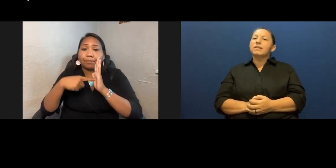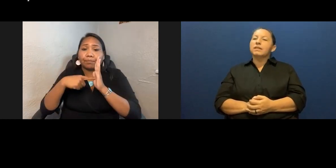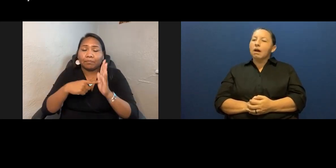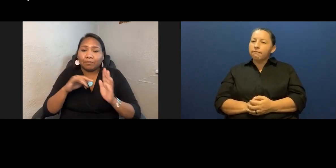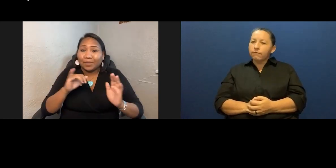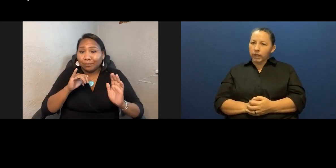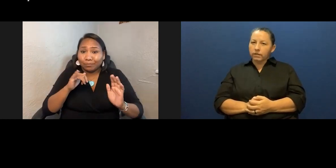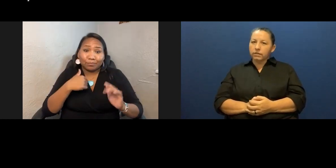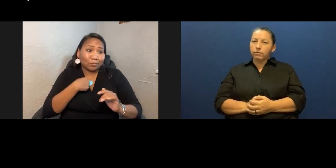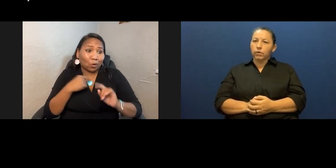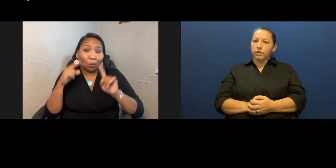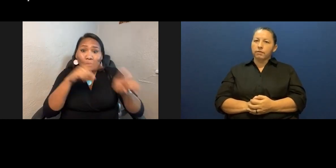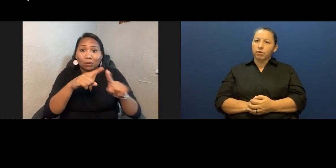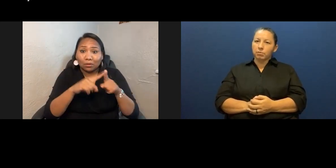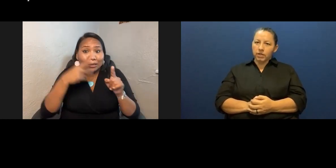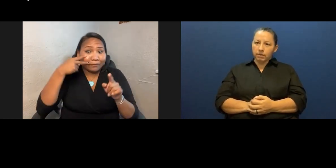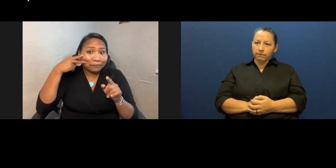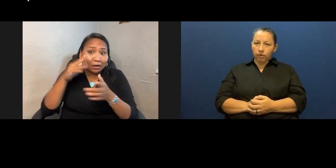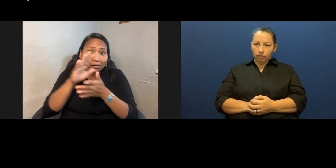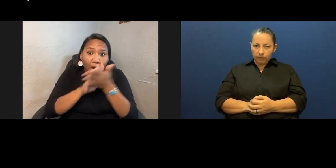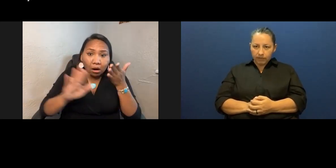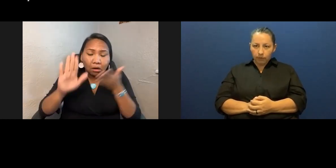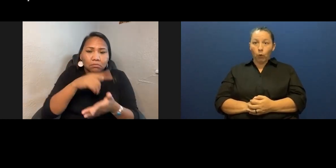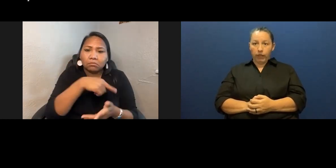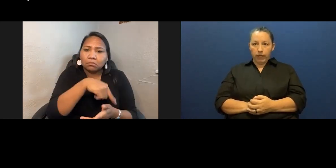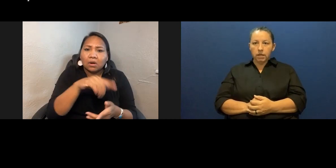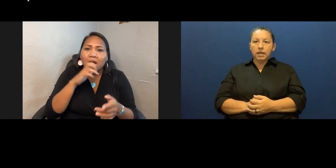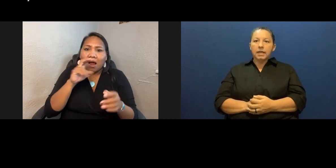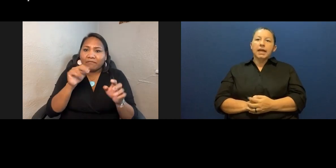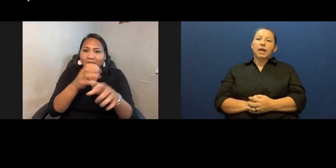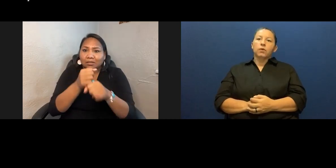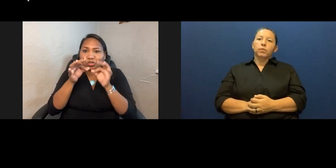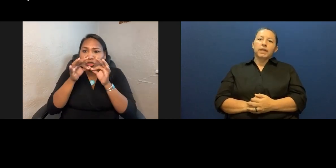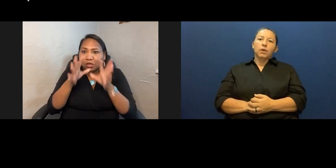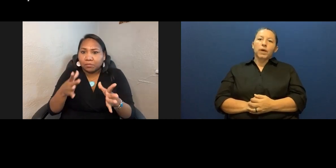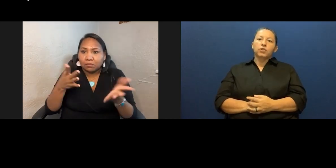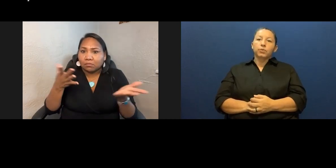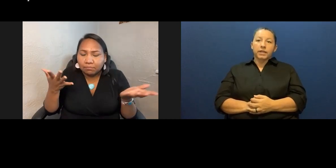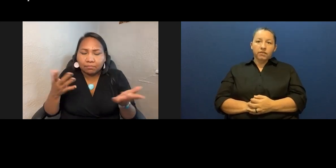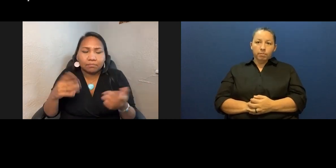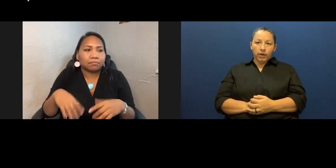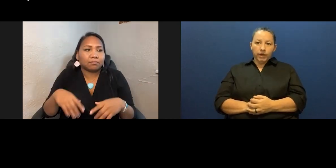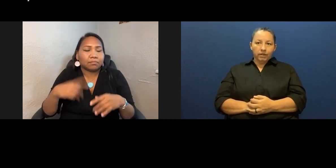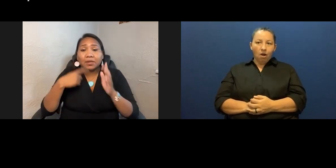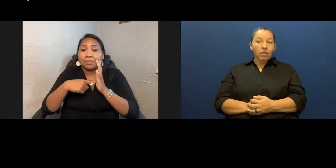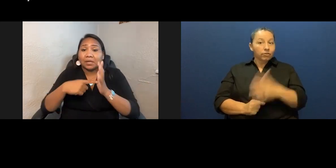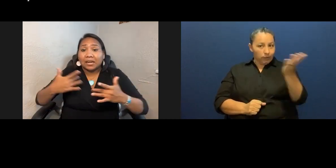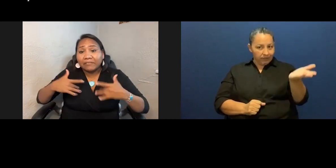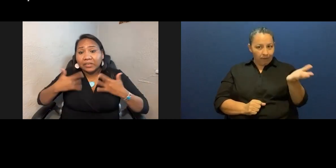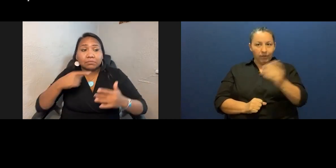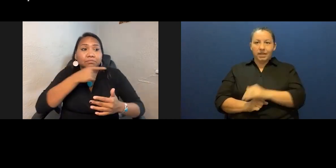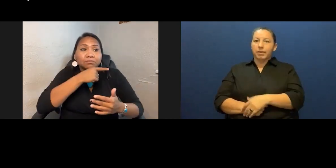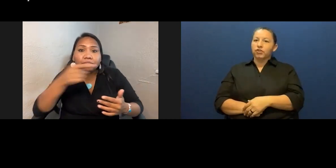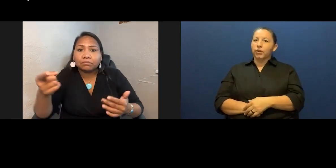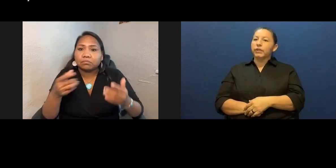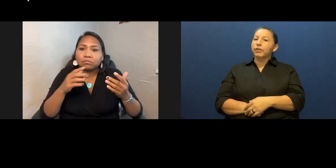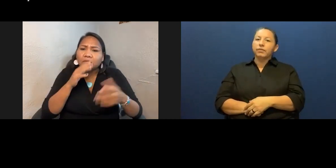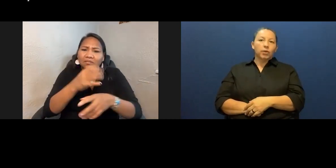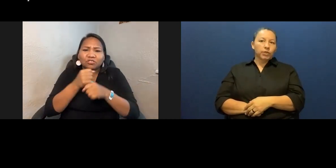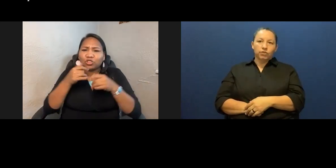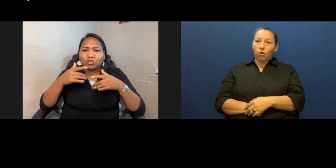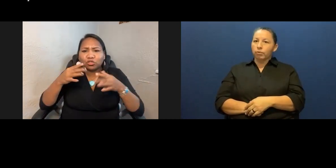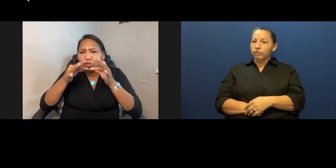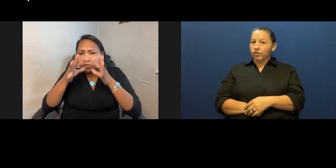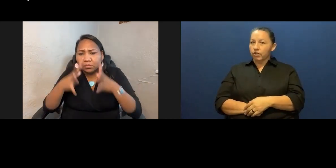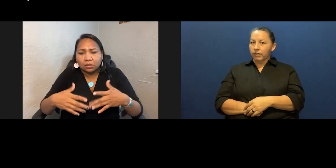There wasn't enough focus for the deaf community to feel supported. And when I went to a Native American college, for example, as I mentioned earlier,